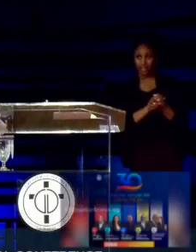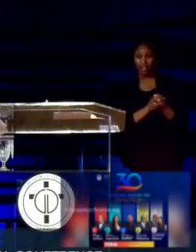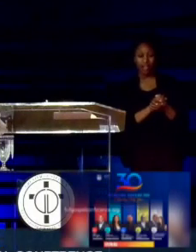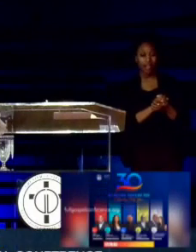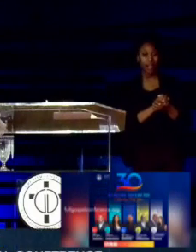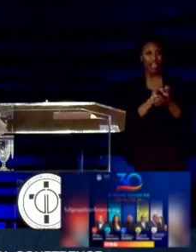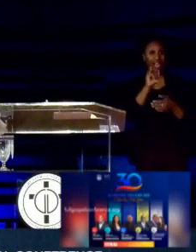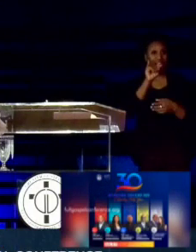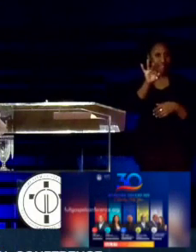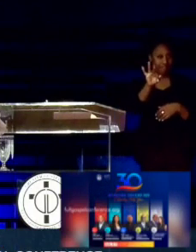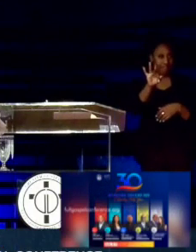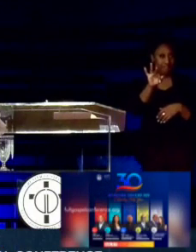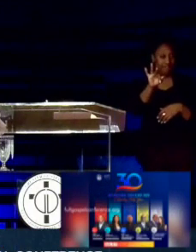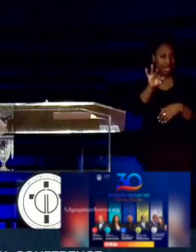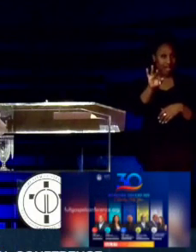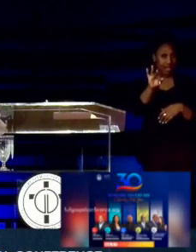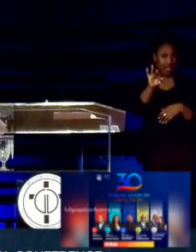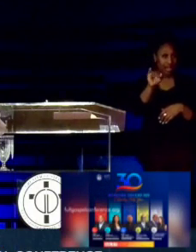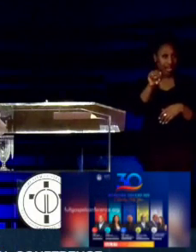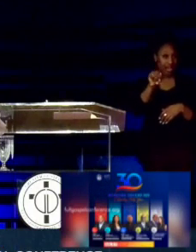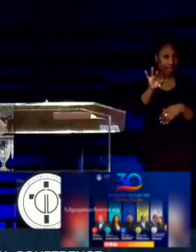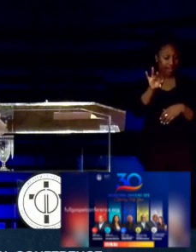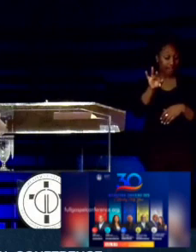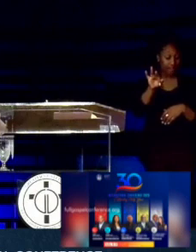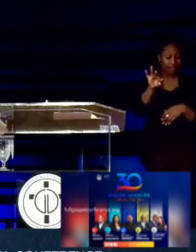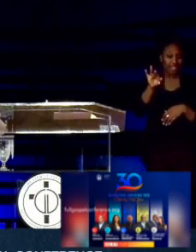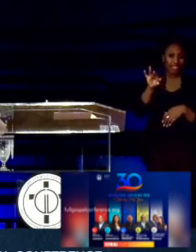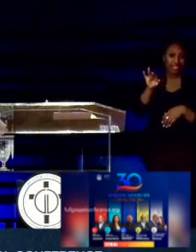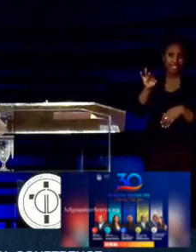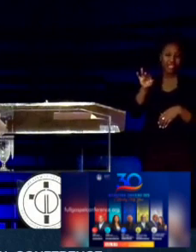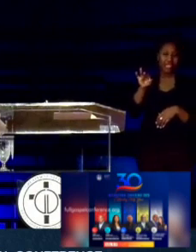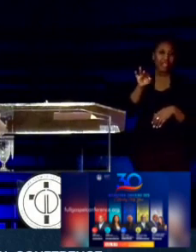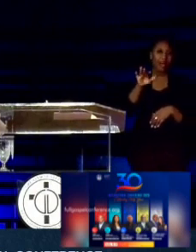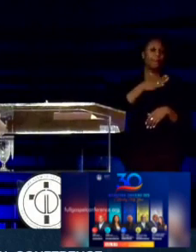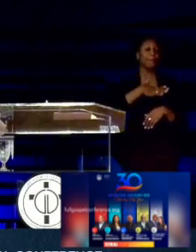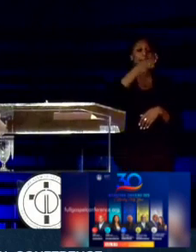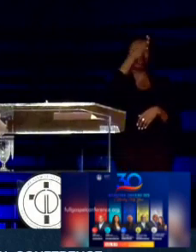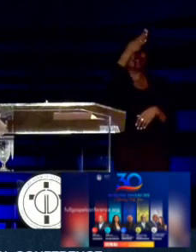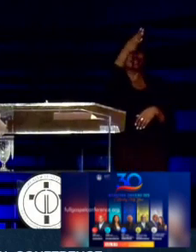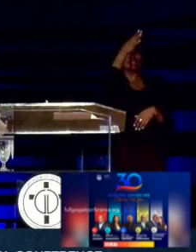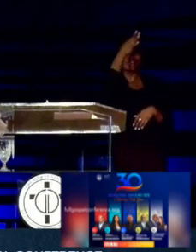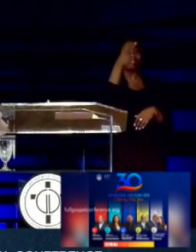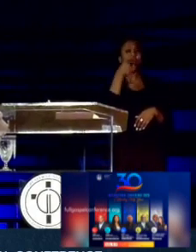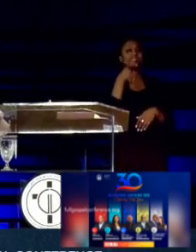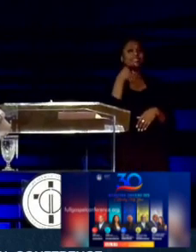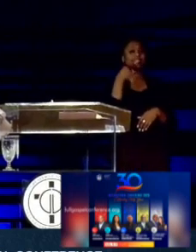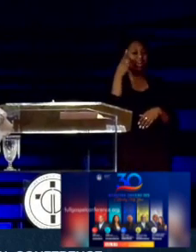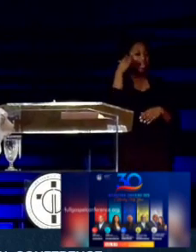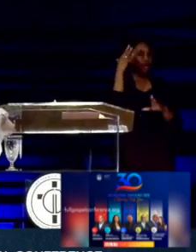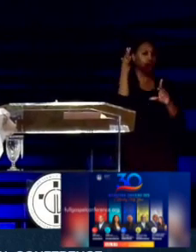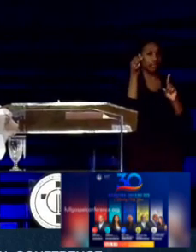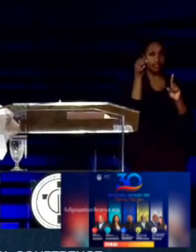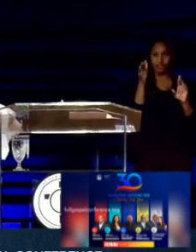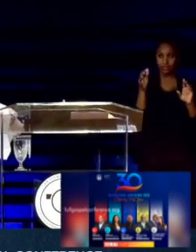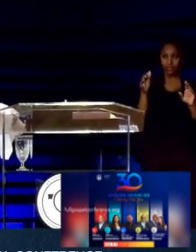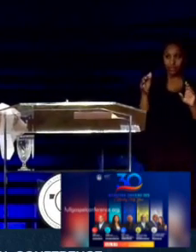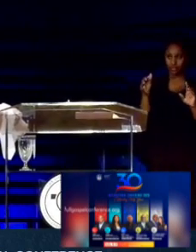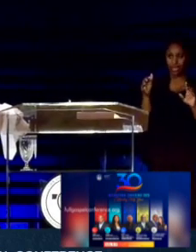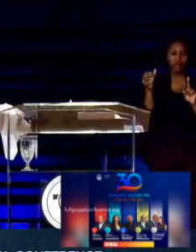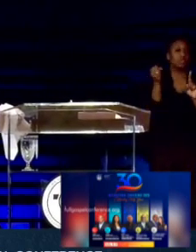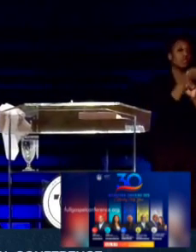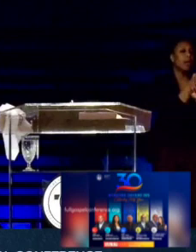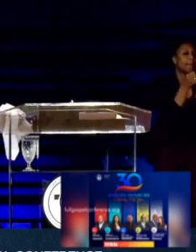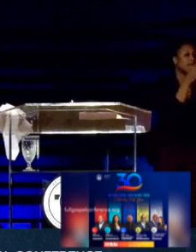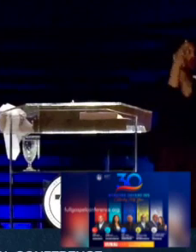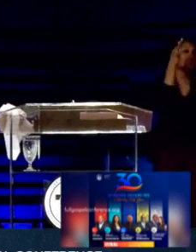Unless. Are y'all ready? Jesus said. My daddy would say this right before. I know it's abuse. Justice. I